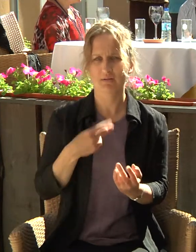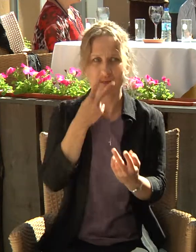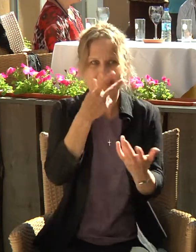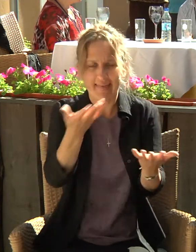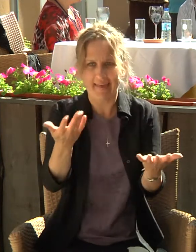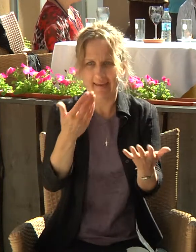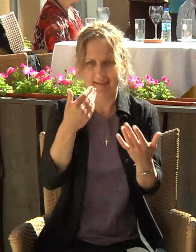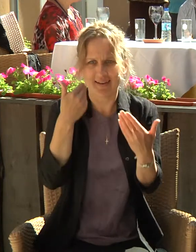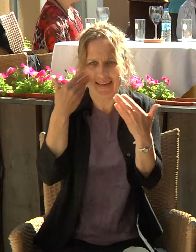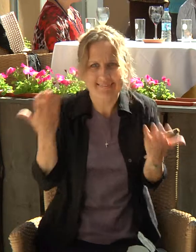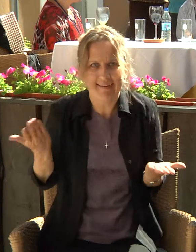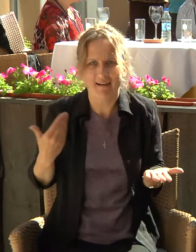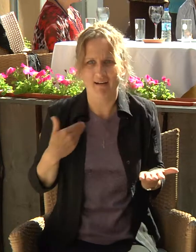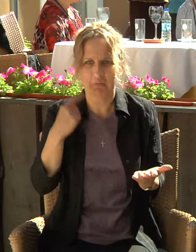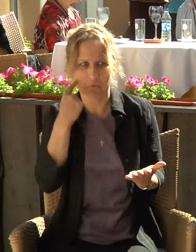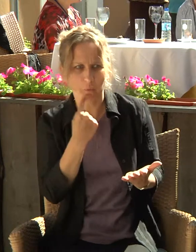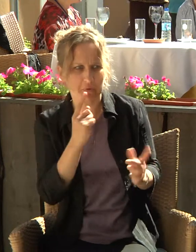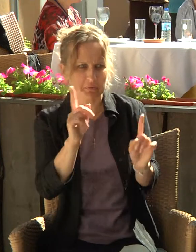are aware of.